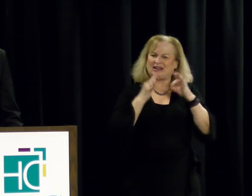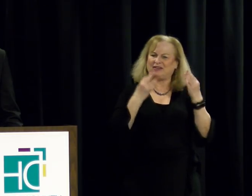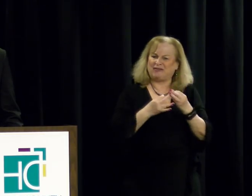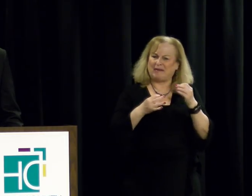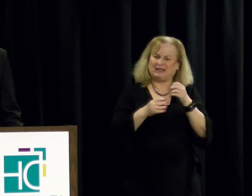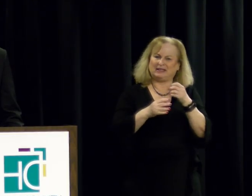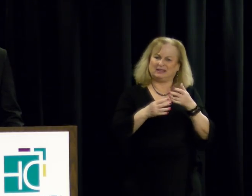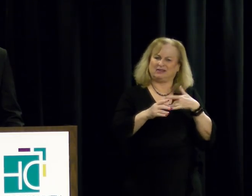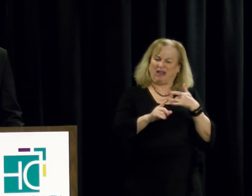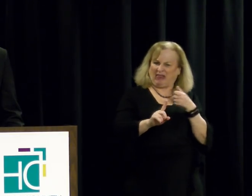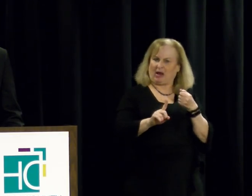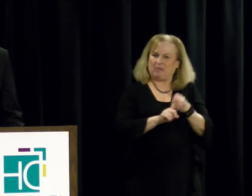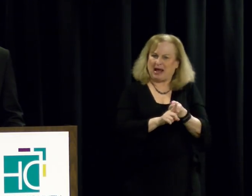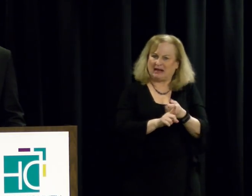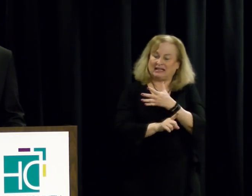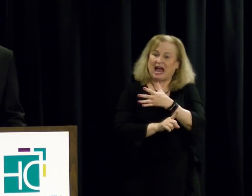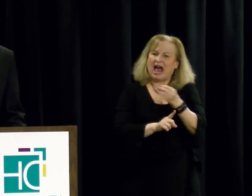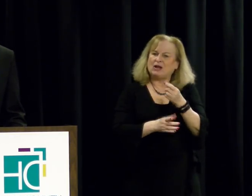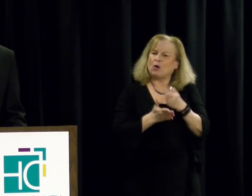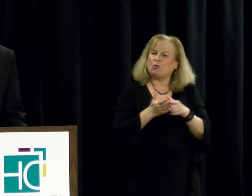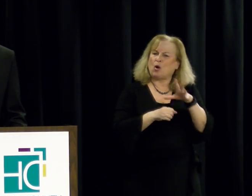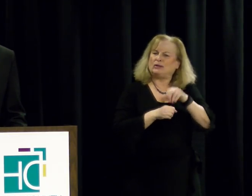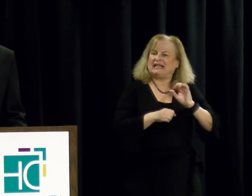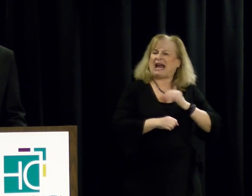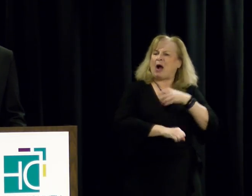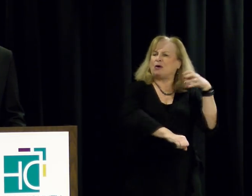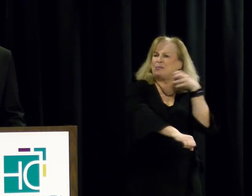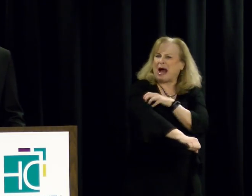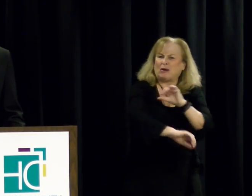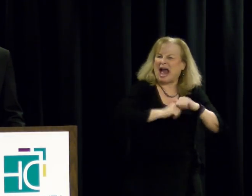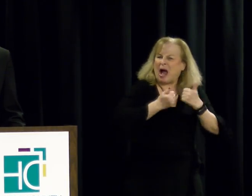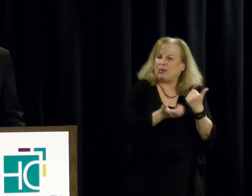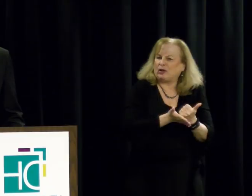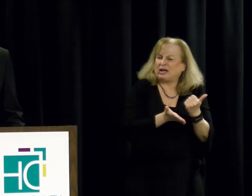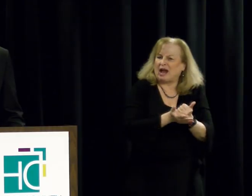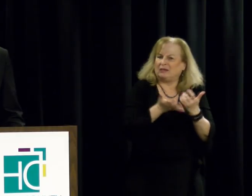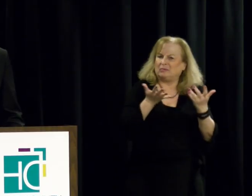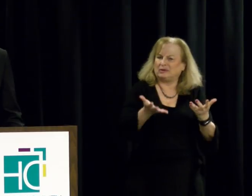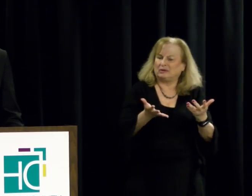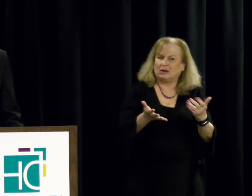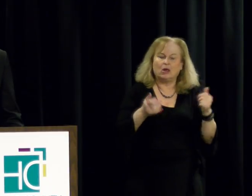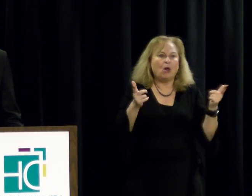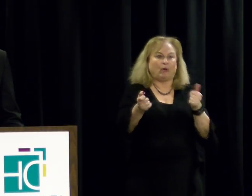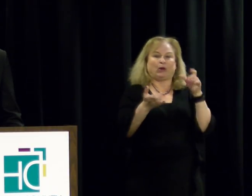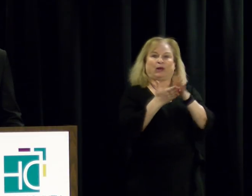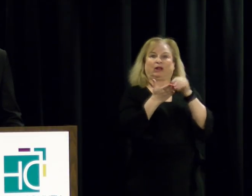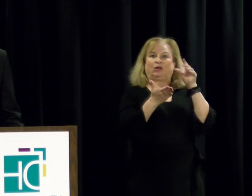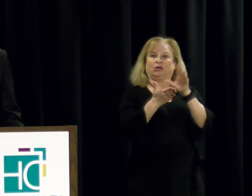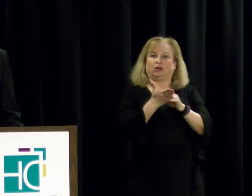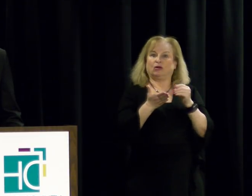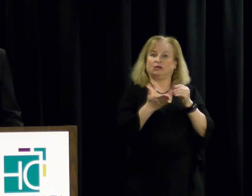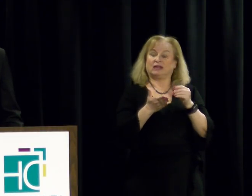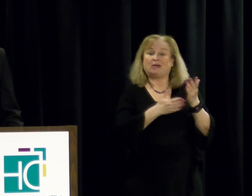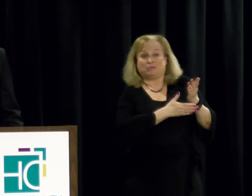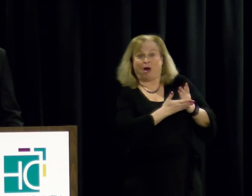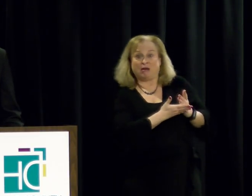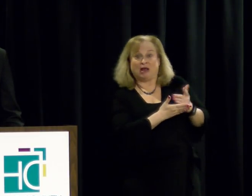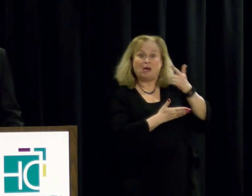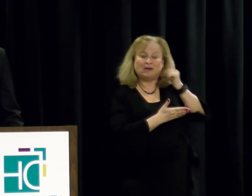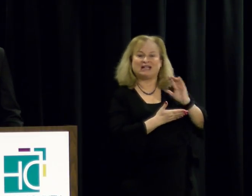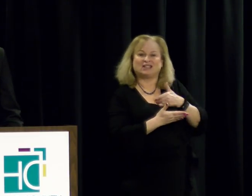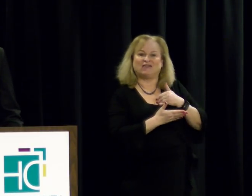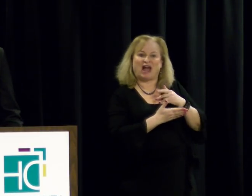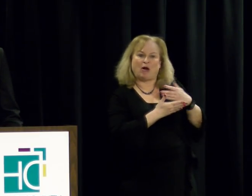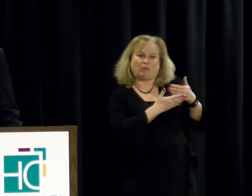were impacted and what was in our power to help. We quickly learned that in part because